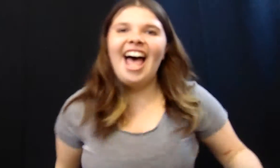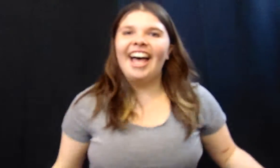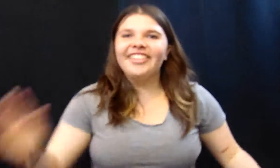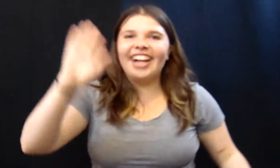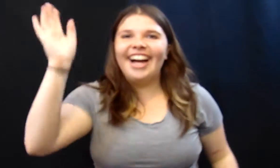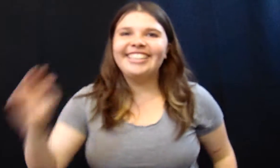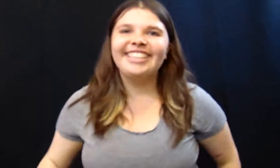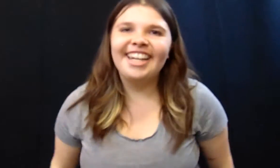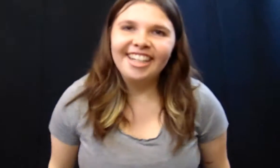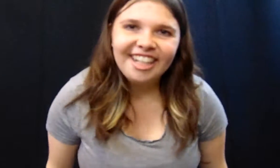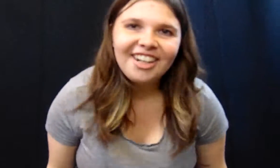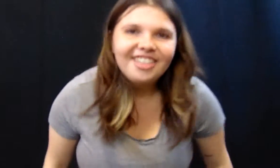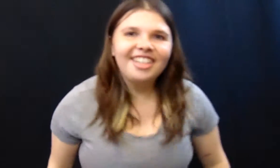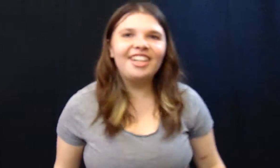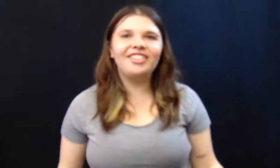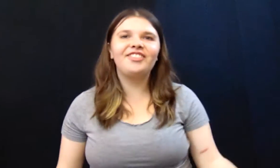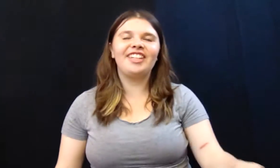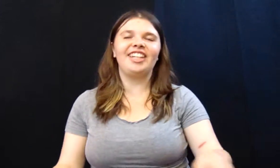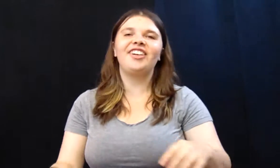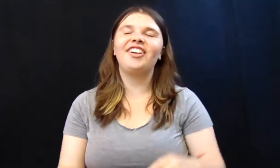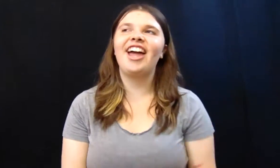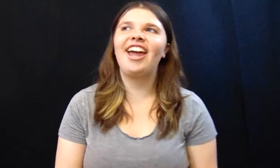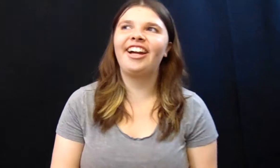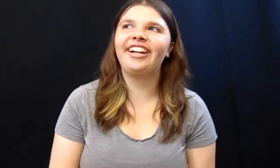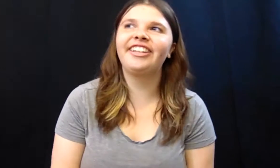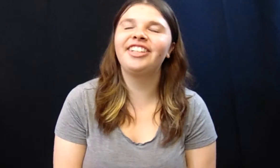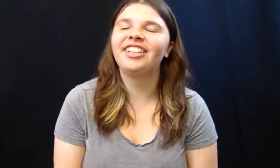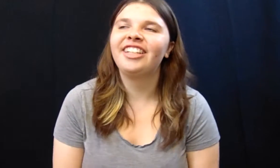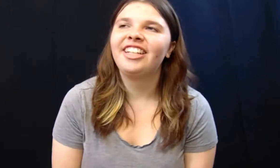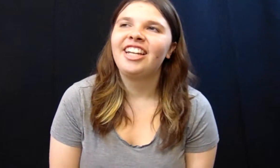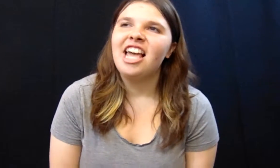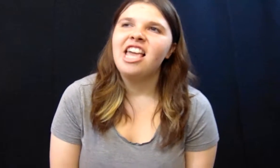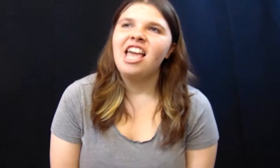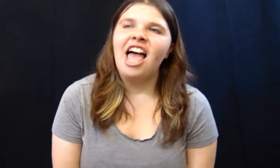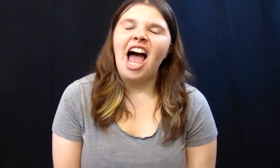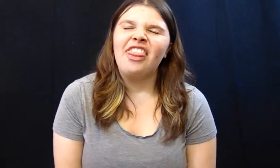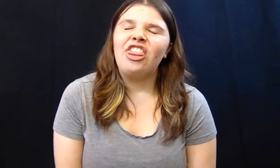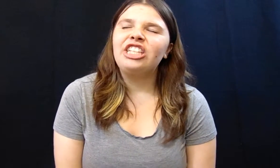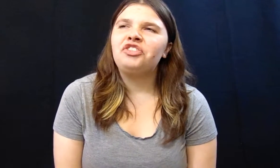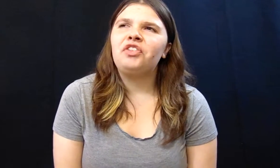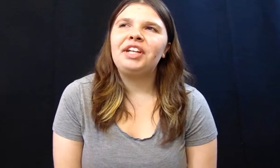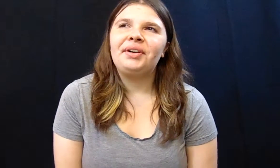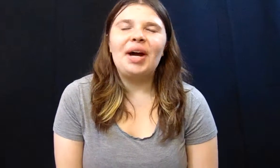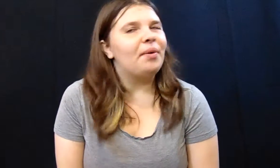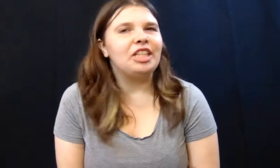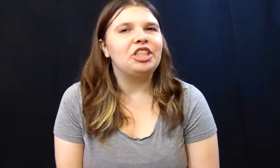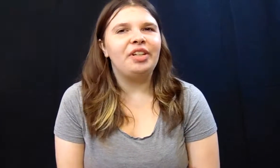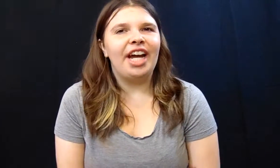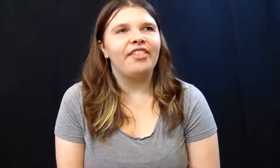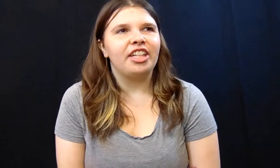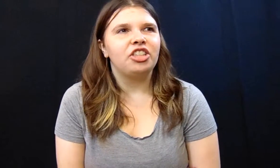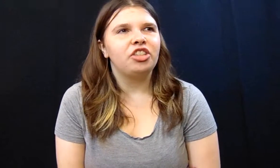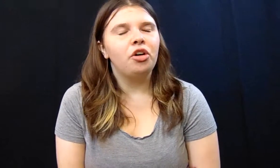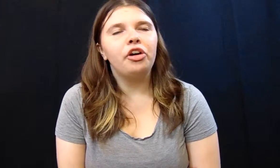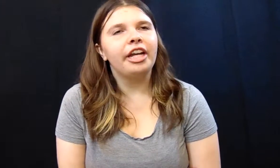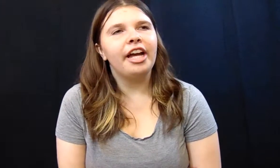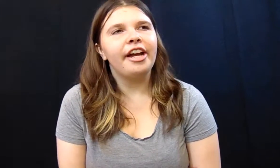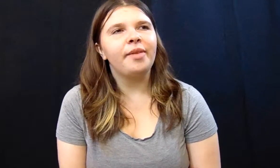Hello guys it's Hannah here with another video and this video I want to do kind of like a story time